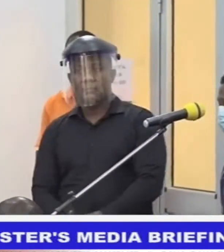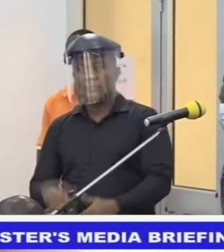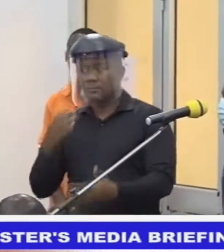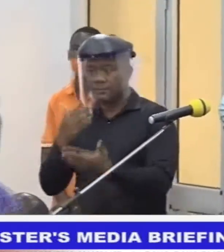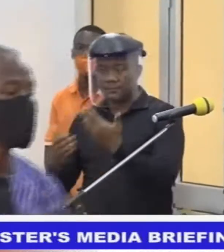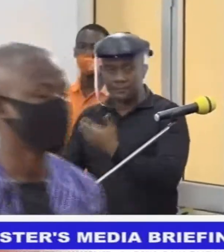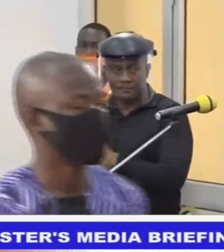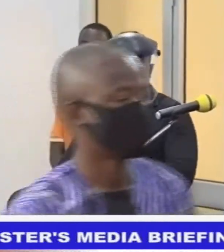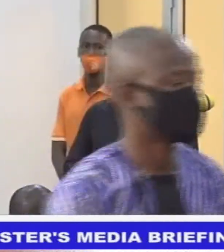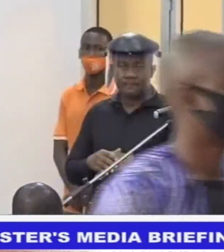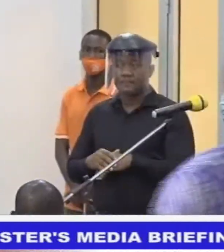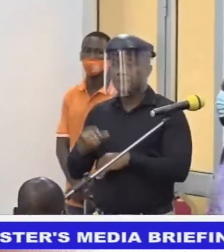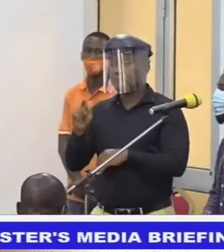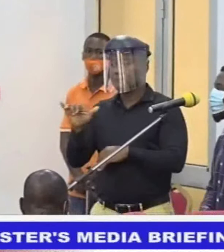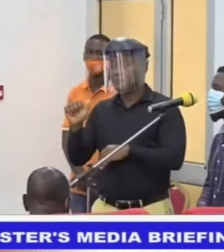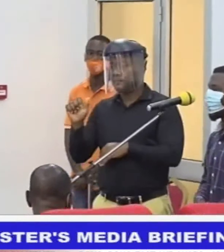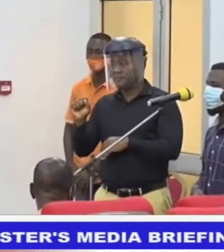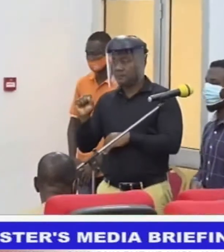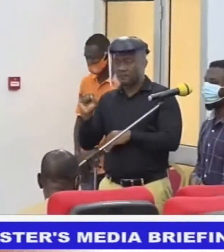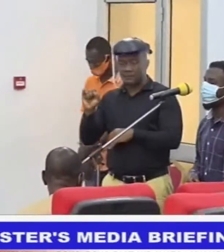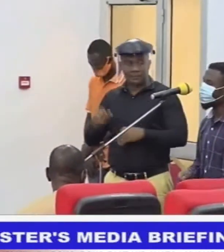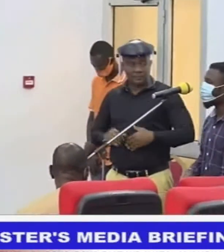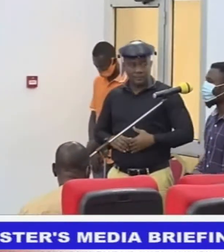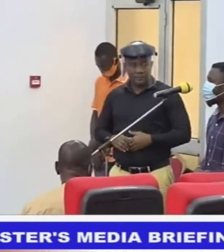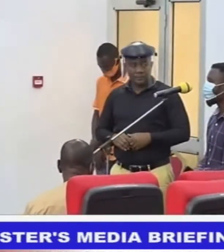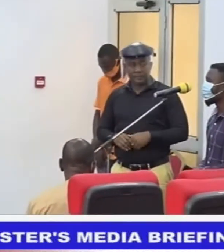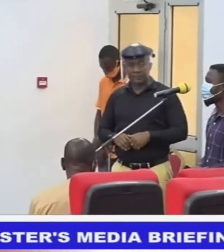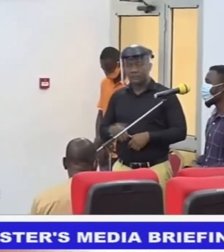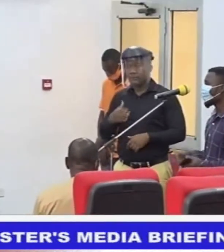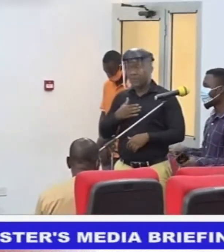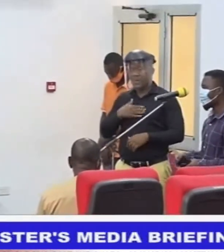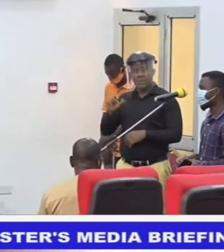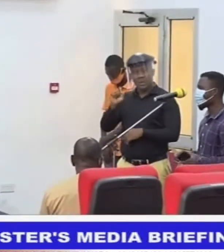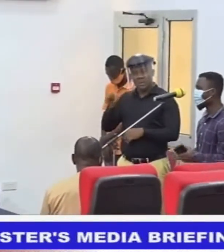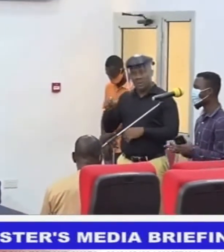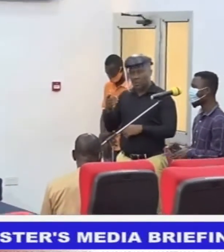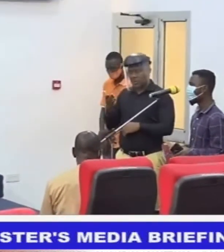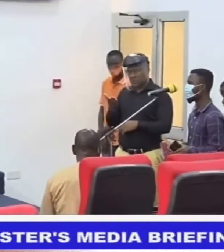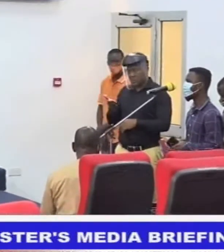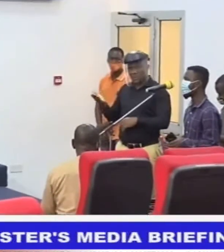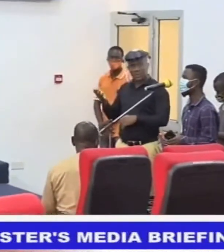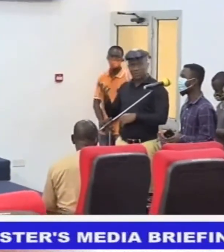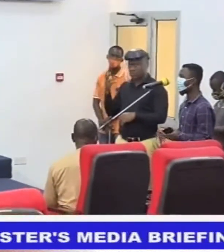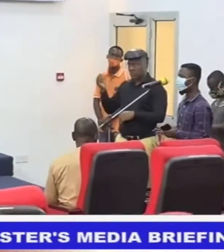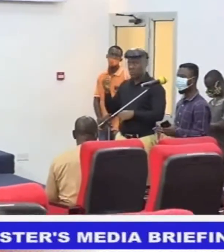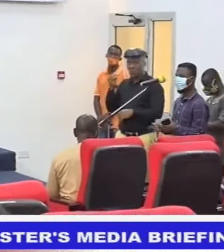Morning. Efrmi, JC from Akra FM. Hi, JC. My question is, Óuna .